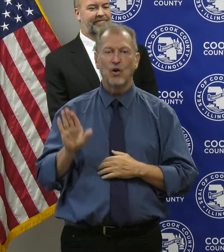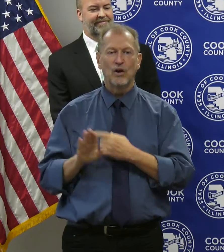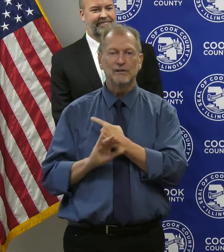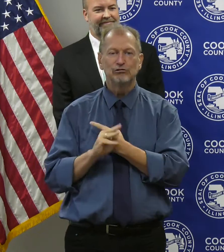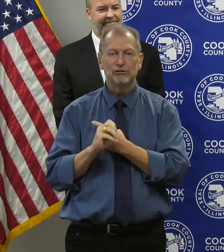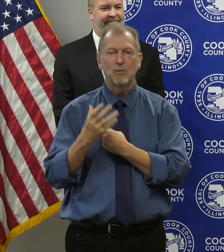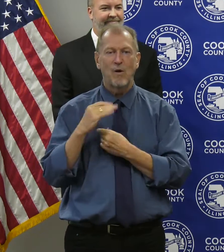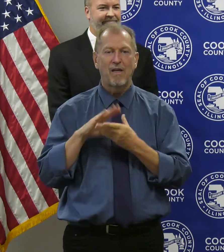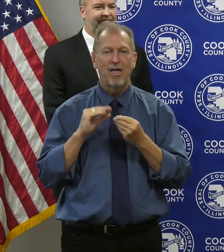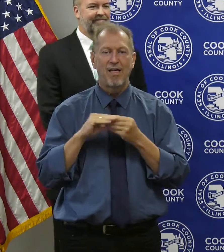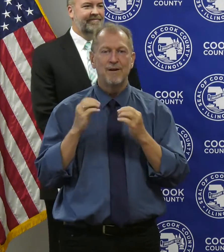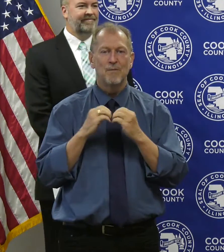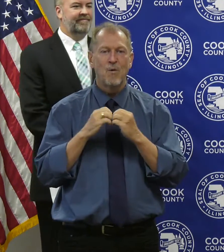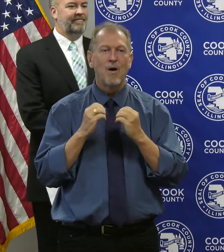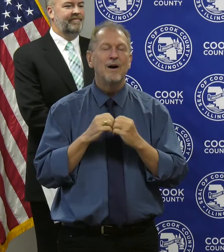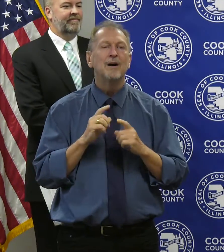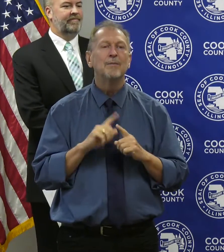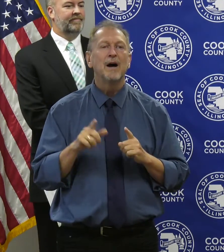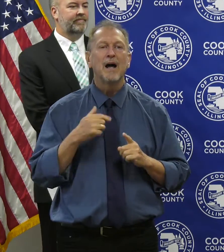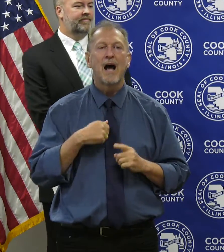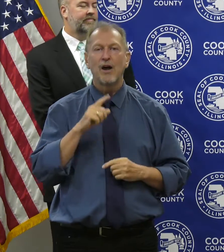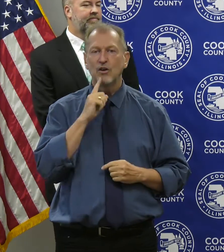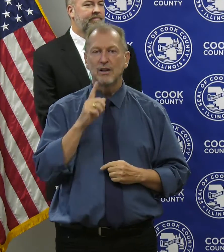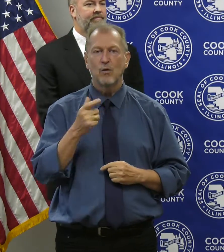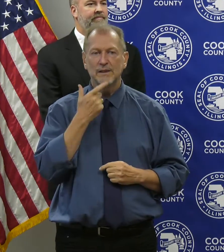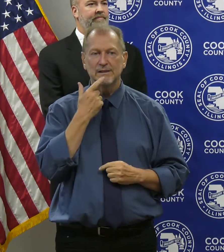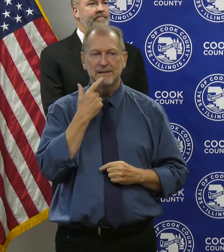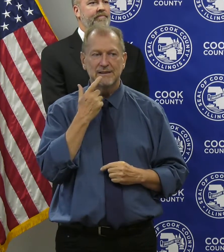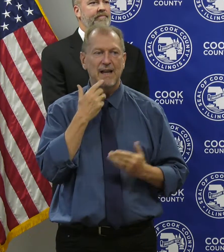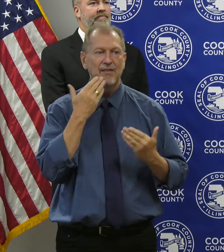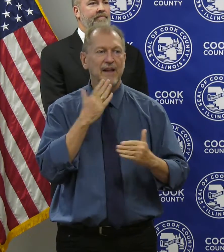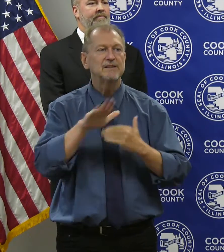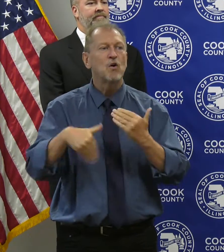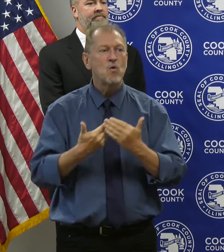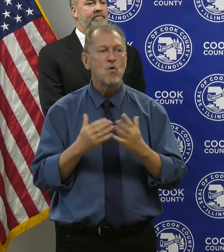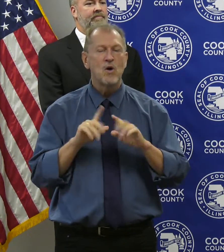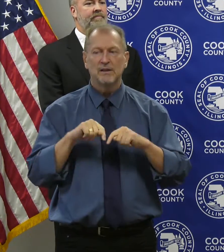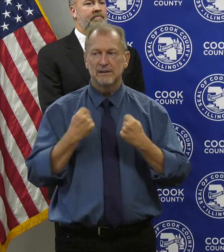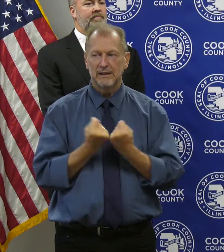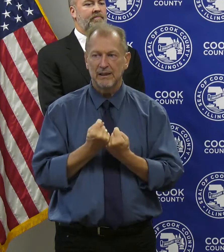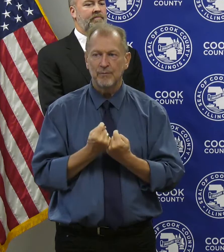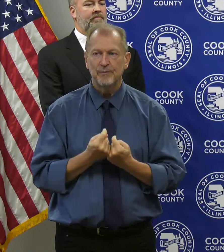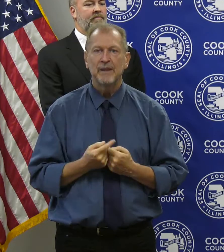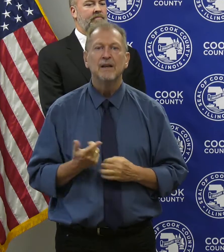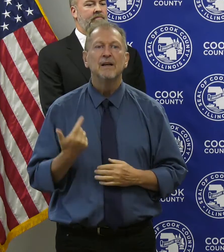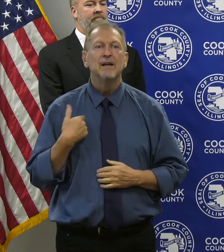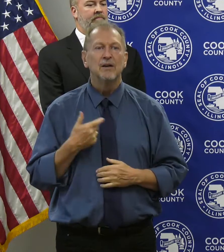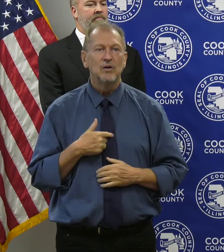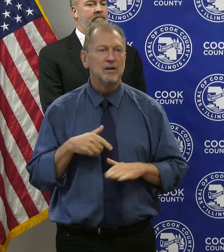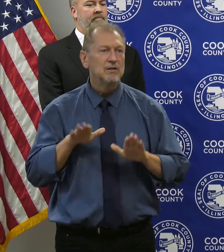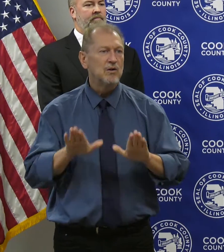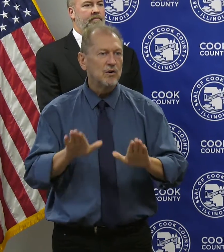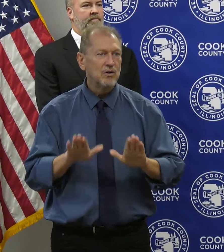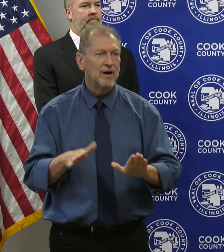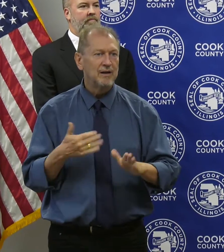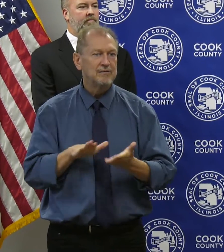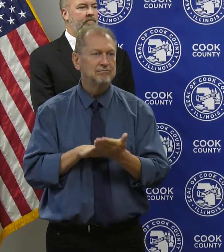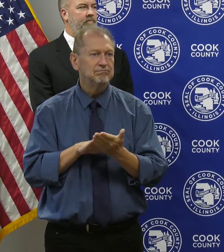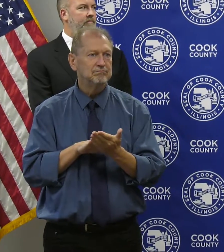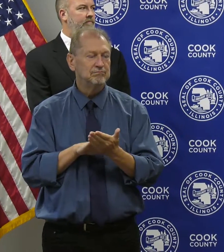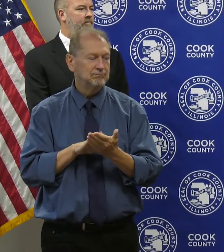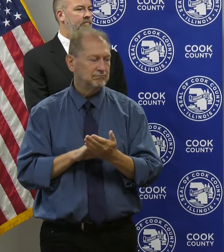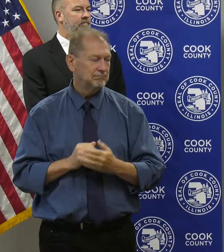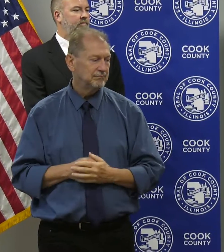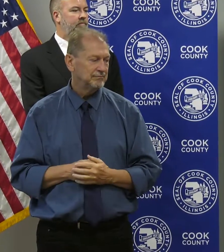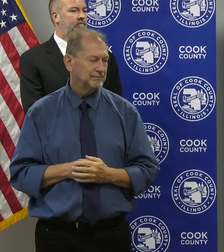with us today, but I want to share my deepest and sincerest thanks to the whole team. We applaud your achievements. And if